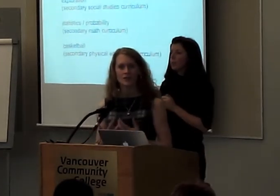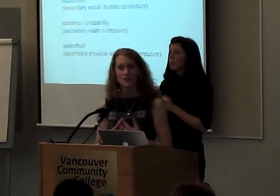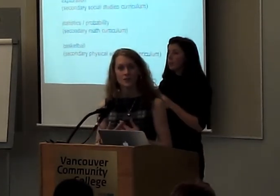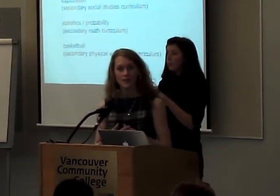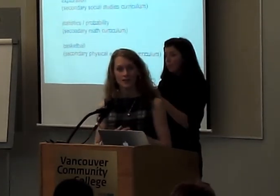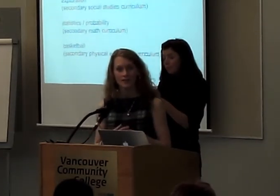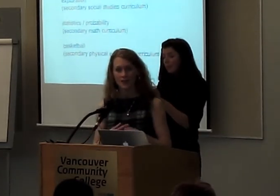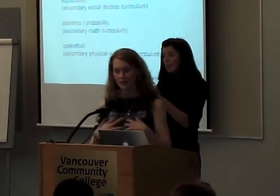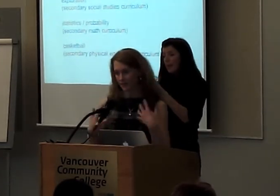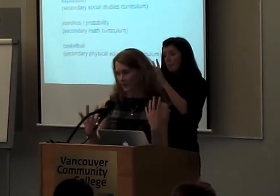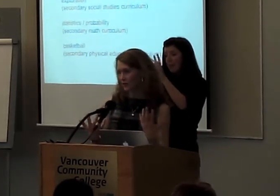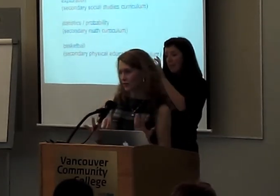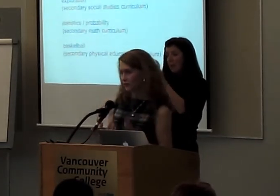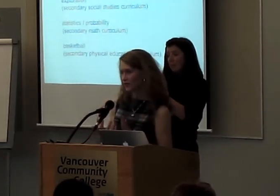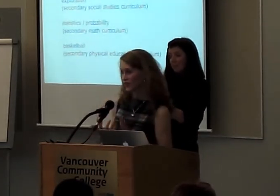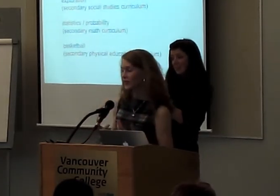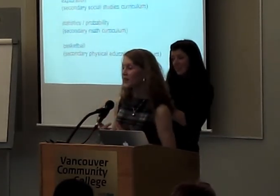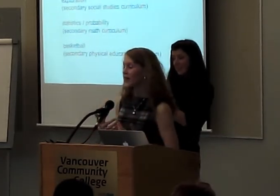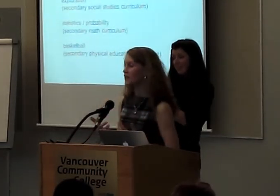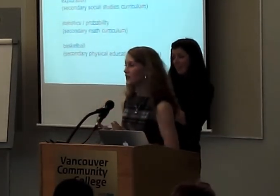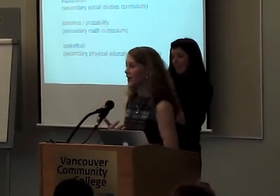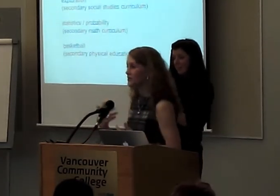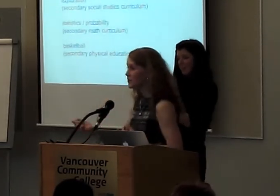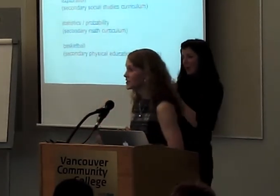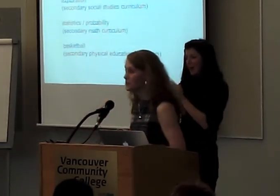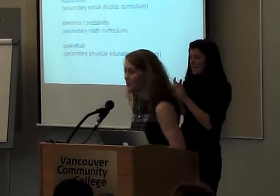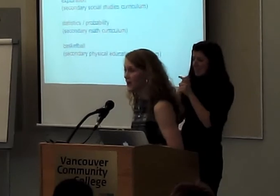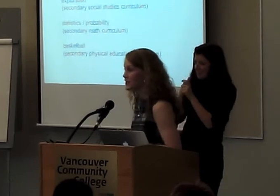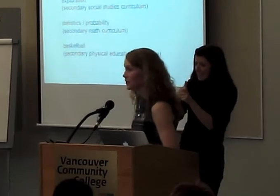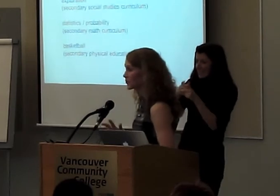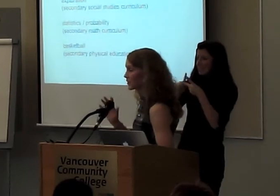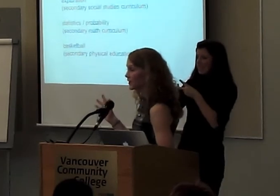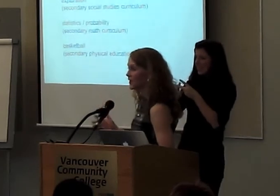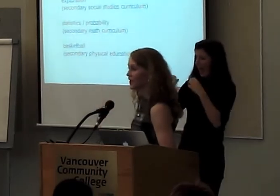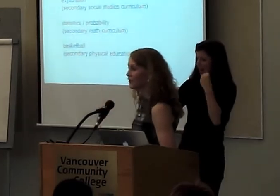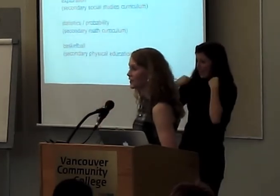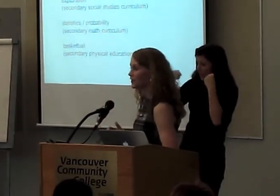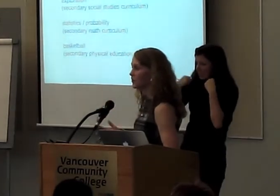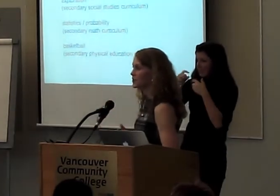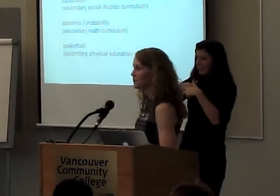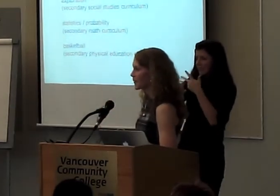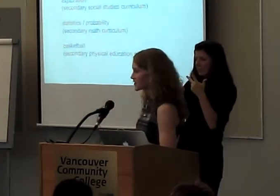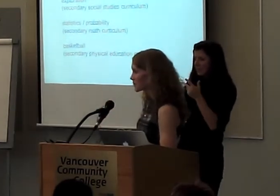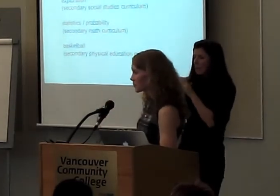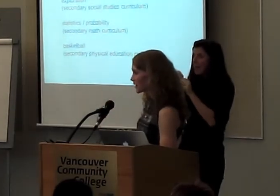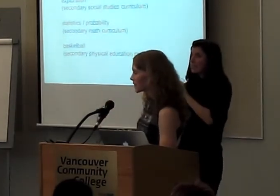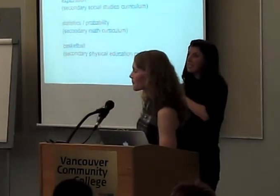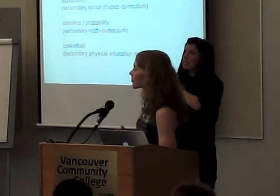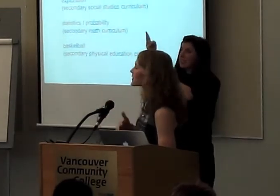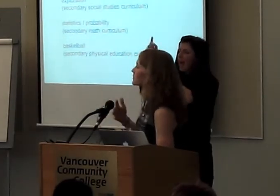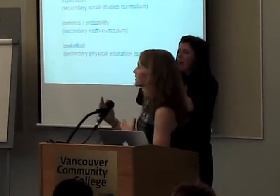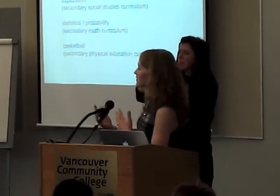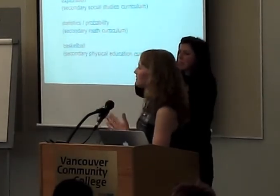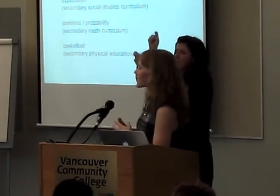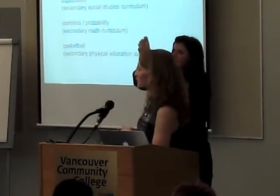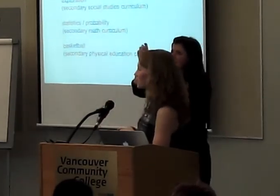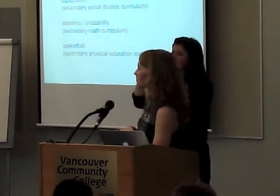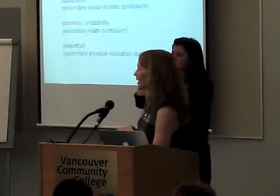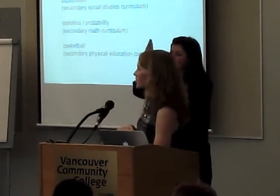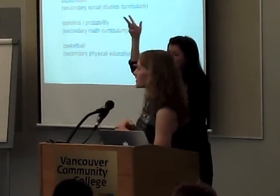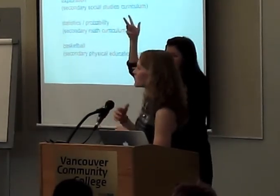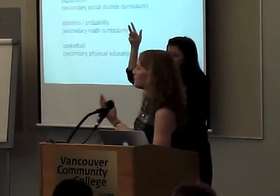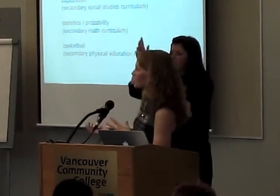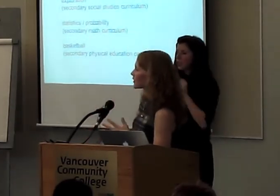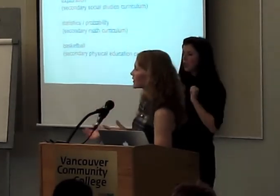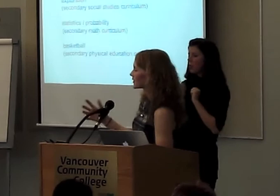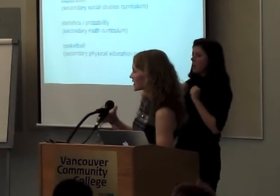challenging to, you know, to fulfill. And you can have somebody that's super fast, but completely inaccurate, and they're not much of a basketball player. So we talked